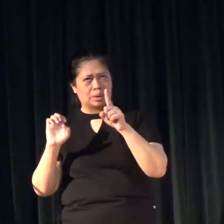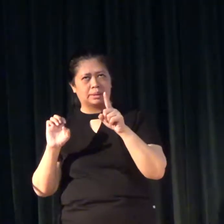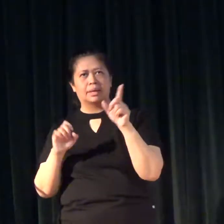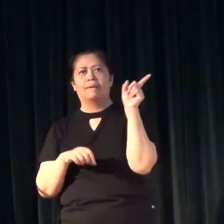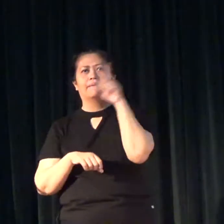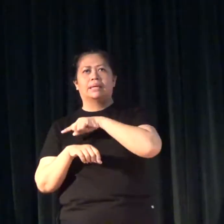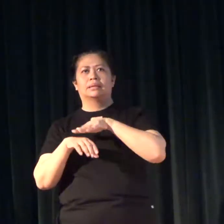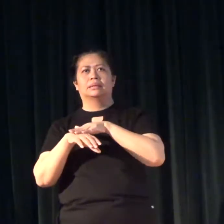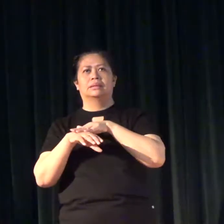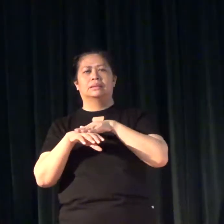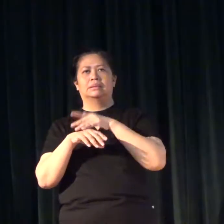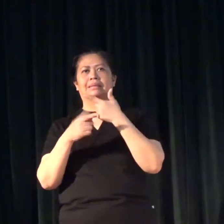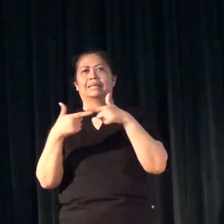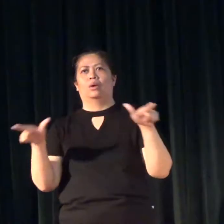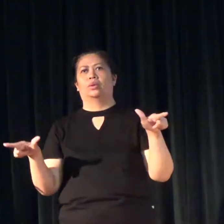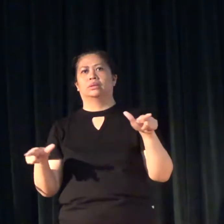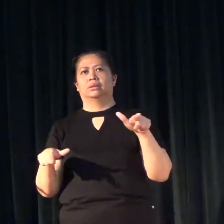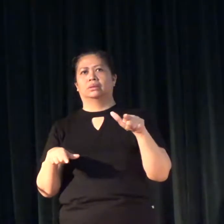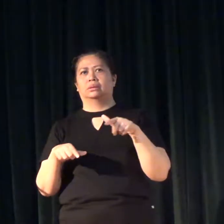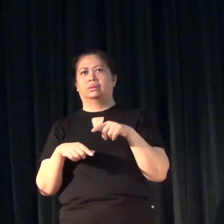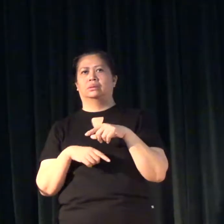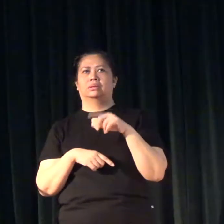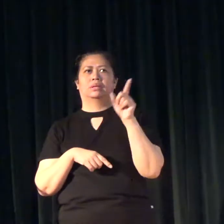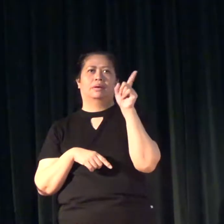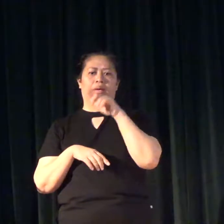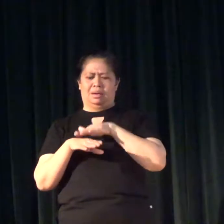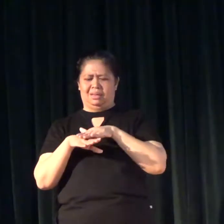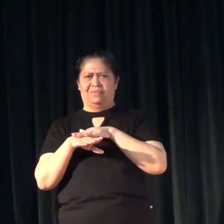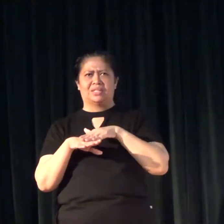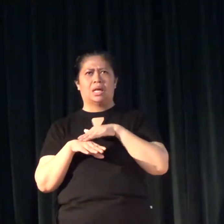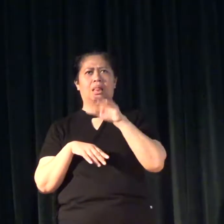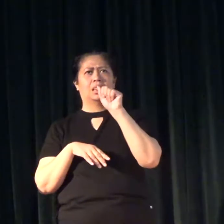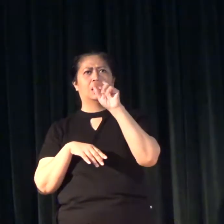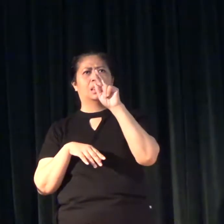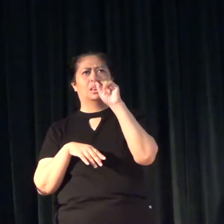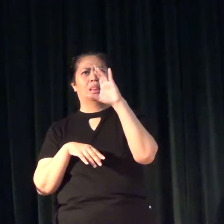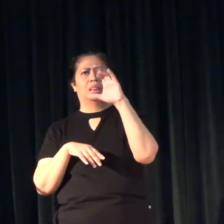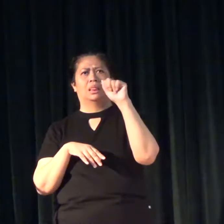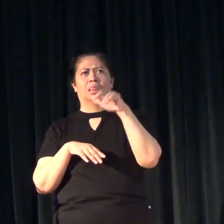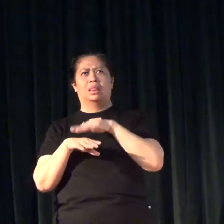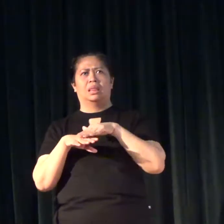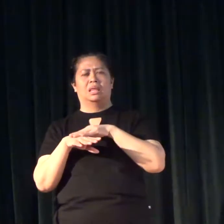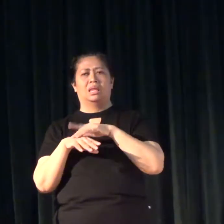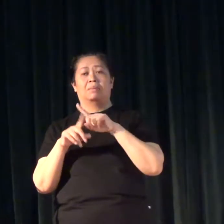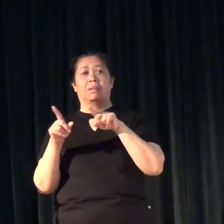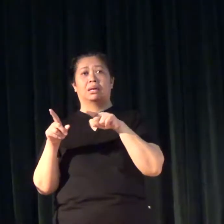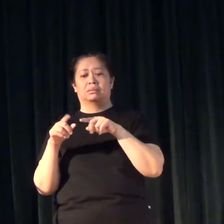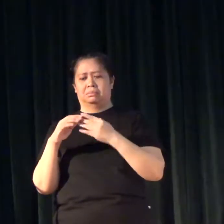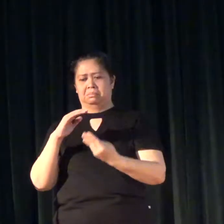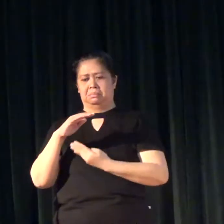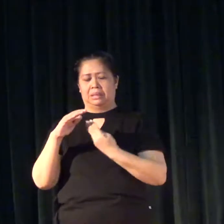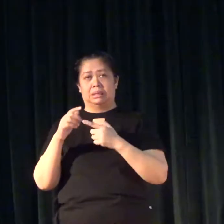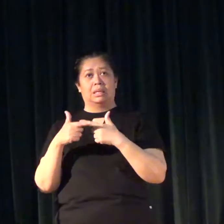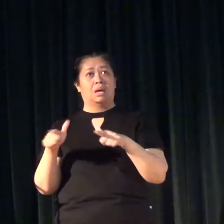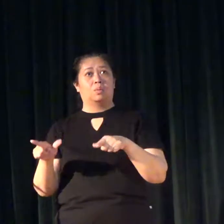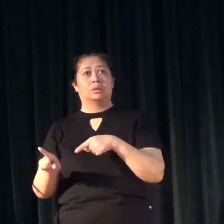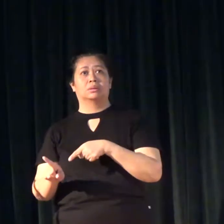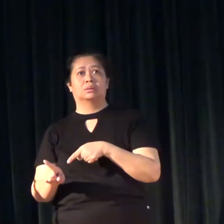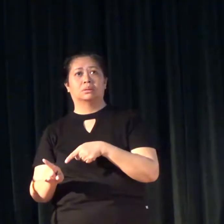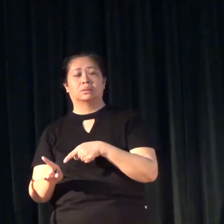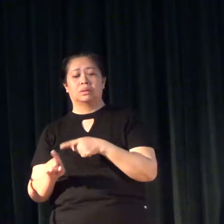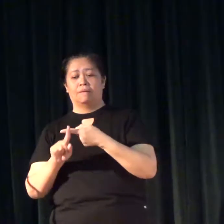artificial sign language. Why is it artificial? Because the base language